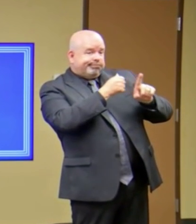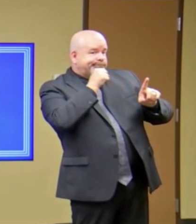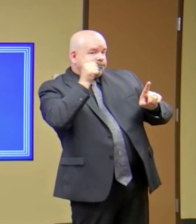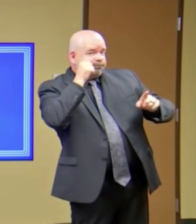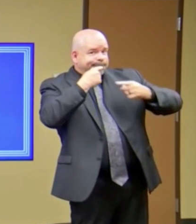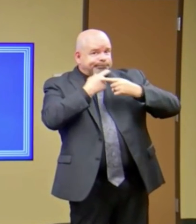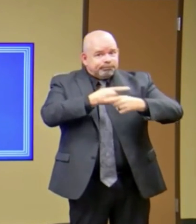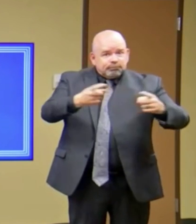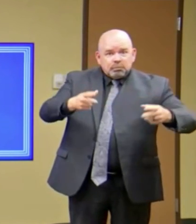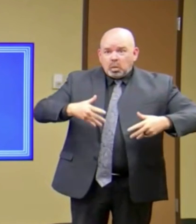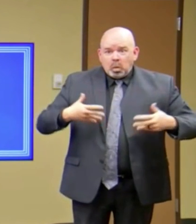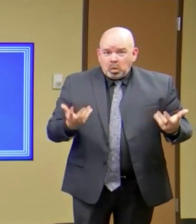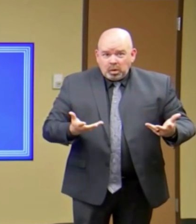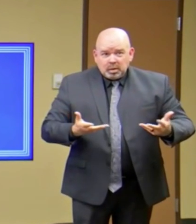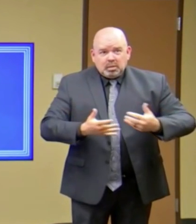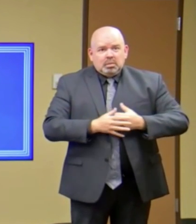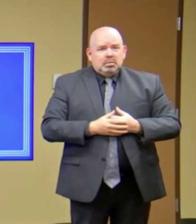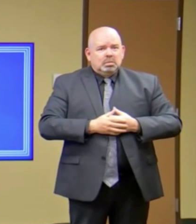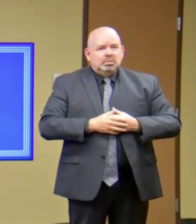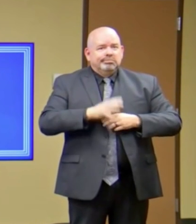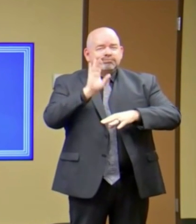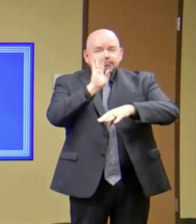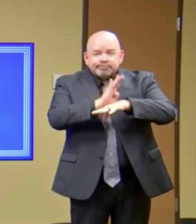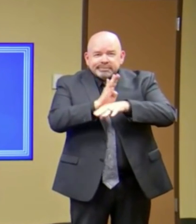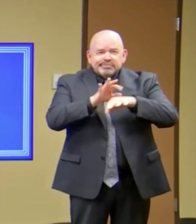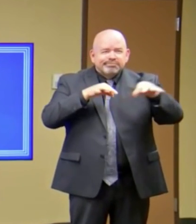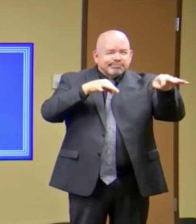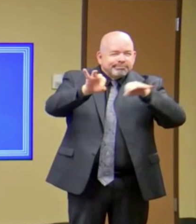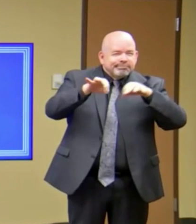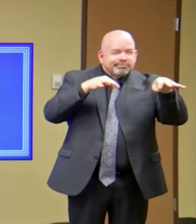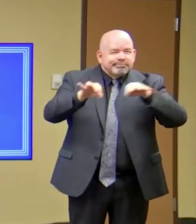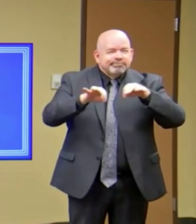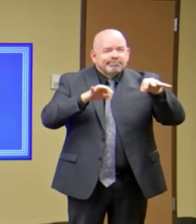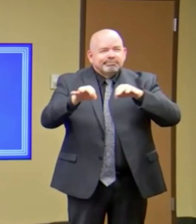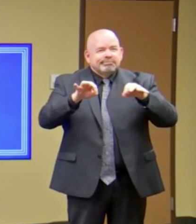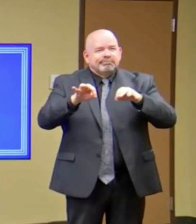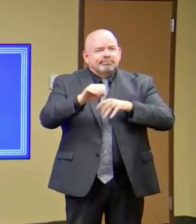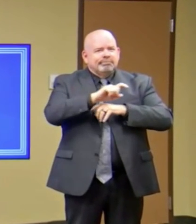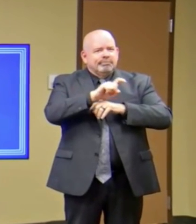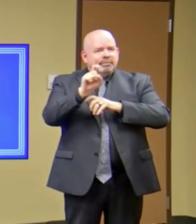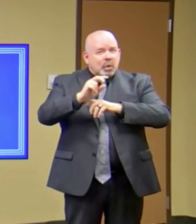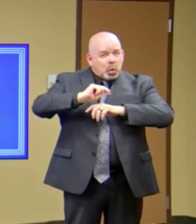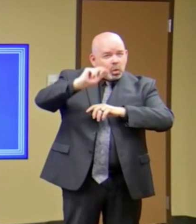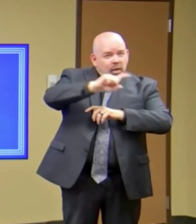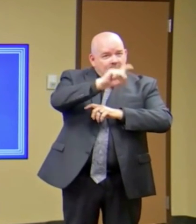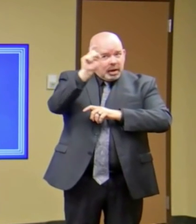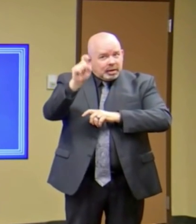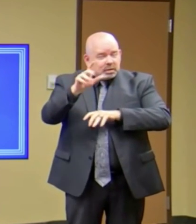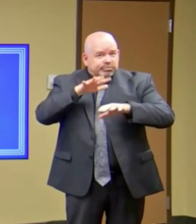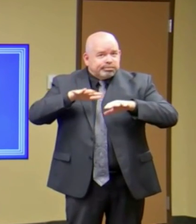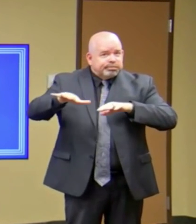throughout Texas and here in Dallas and here in North Texas, and without any